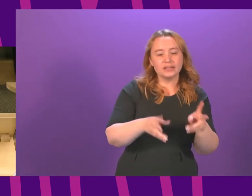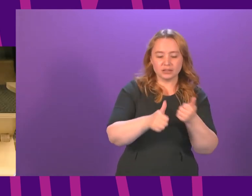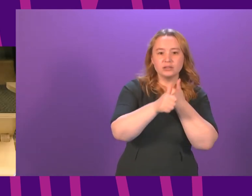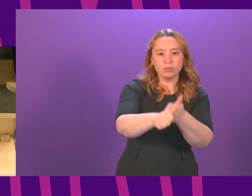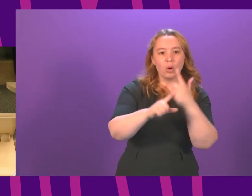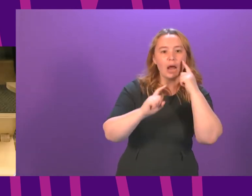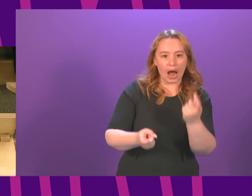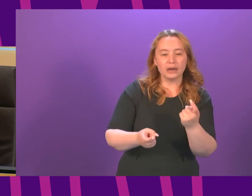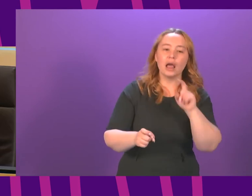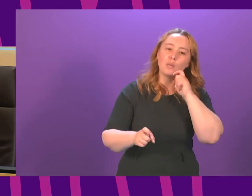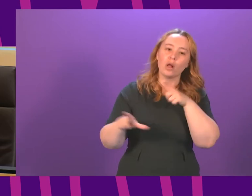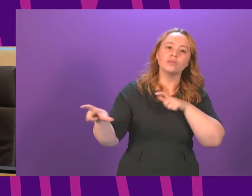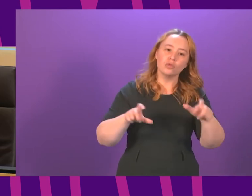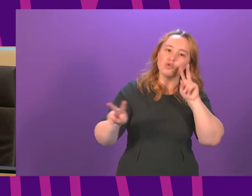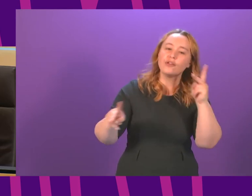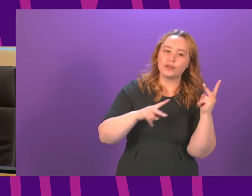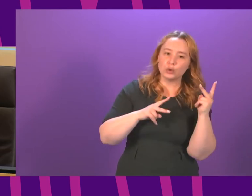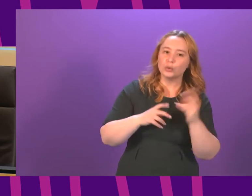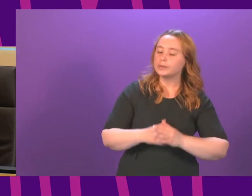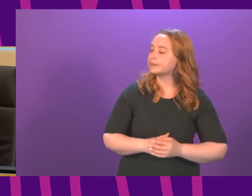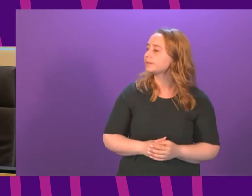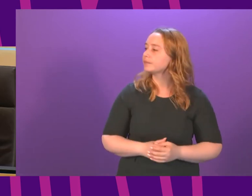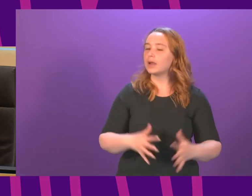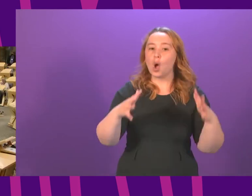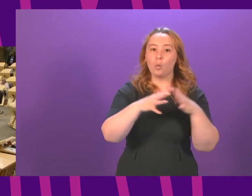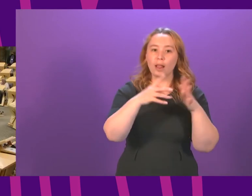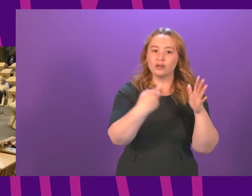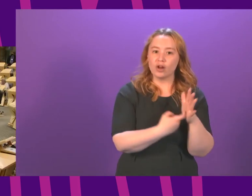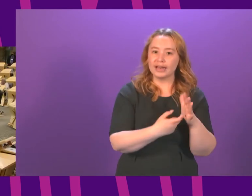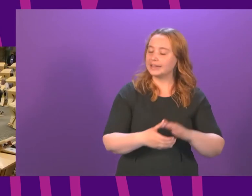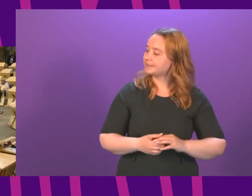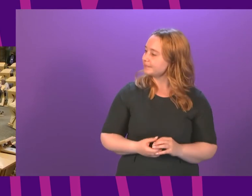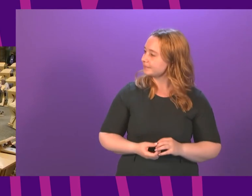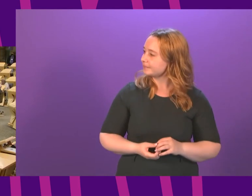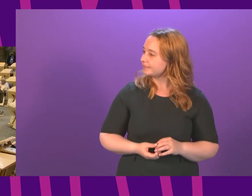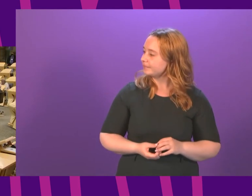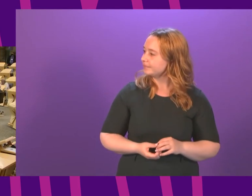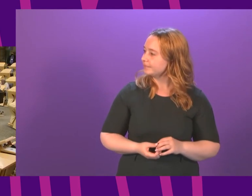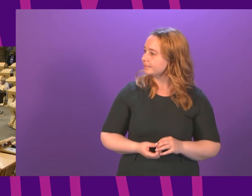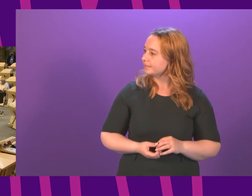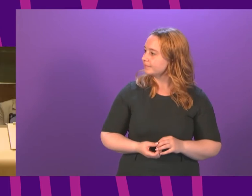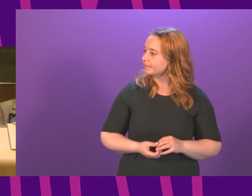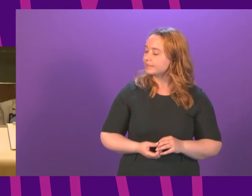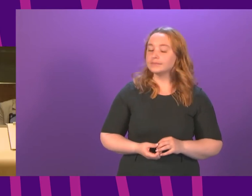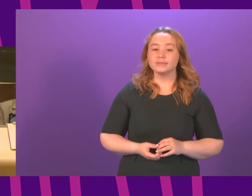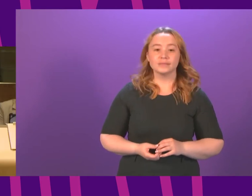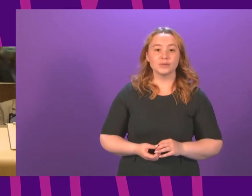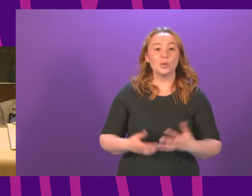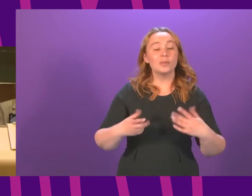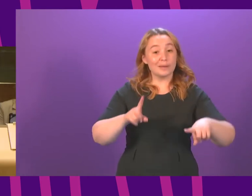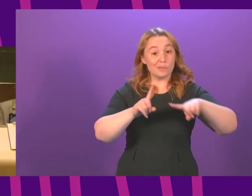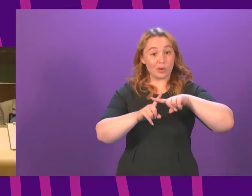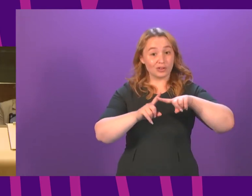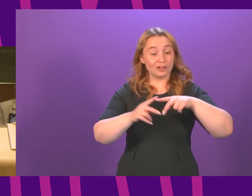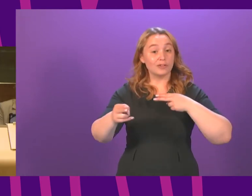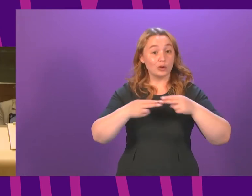review Willie Rennie to be followed by Elena Witham whilst the limited easing is positive for many I